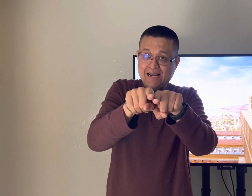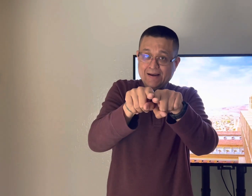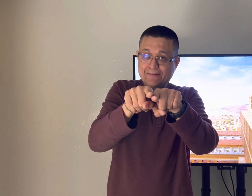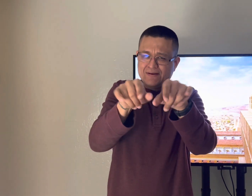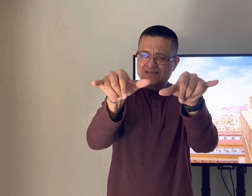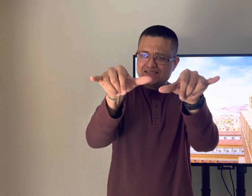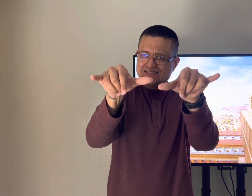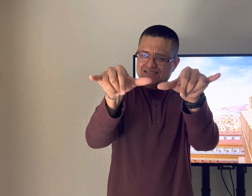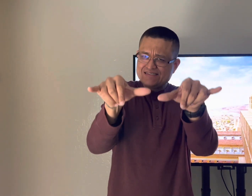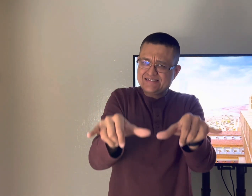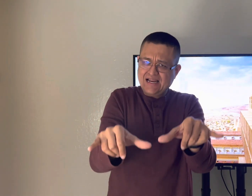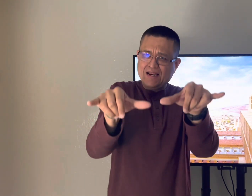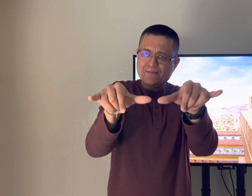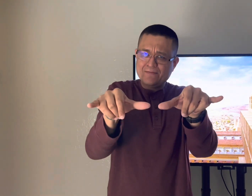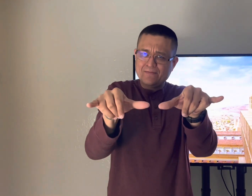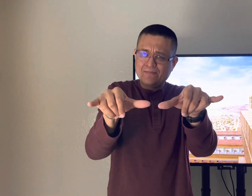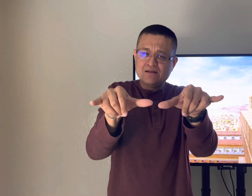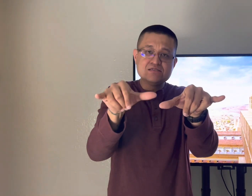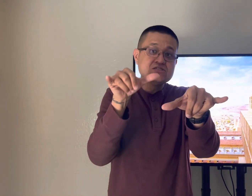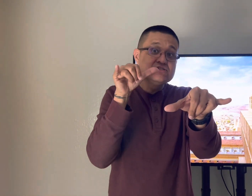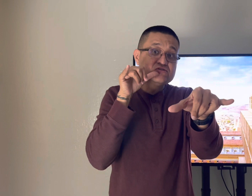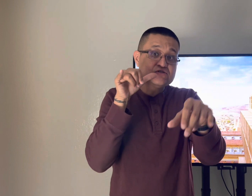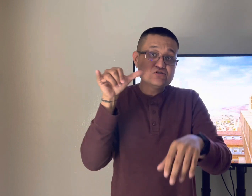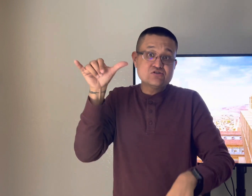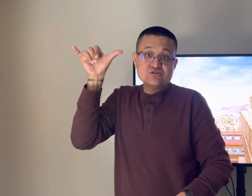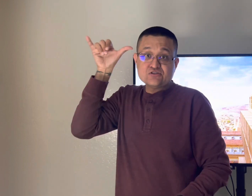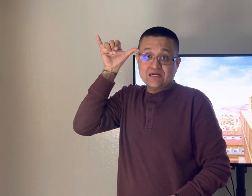says jesus is the same yesterday